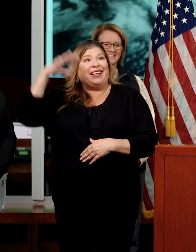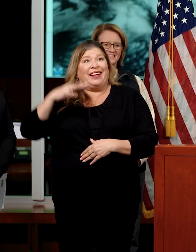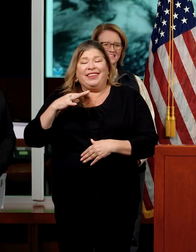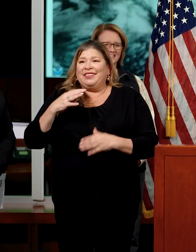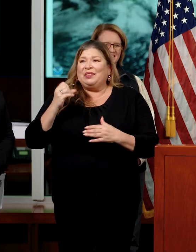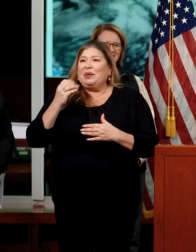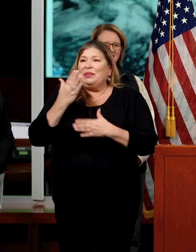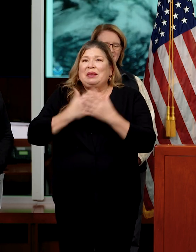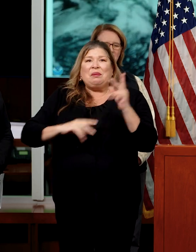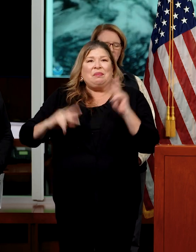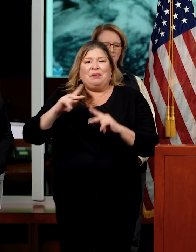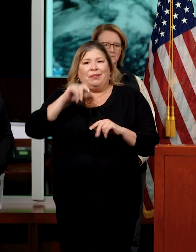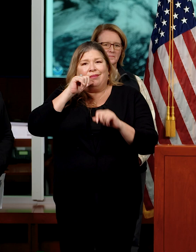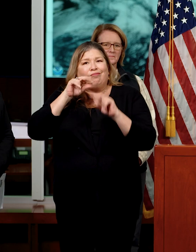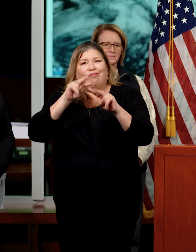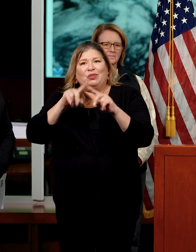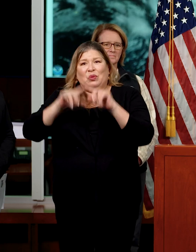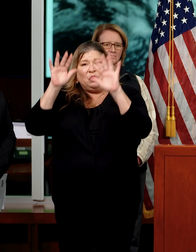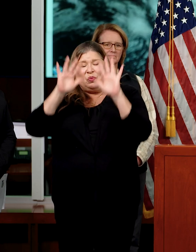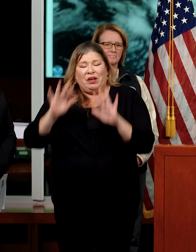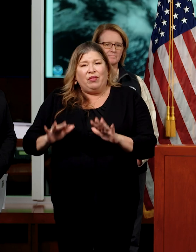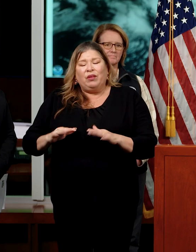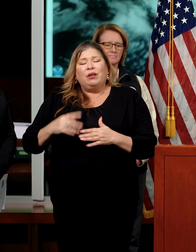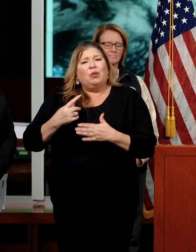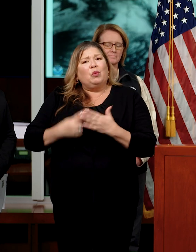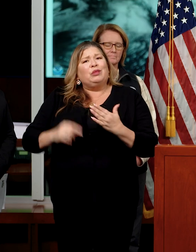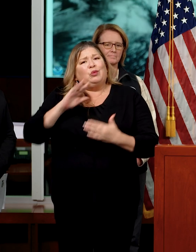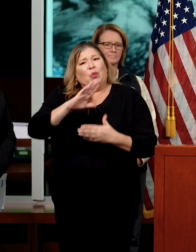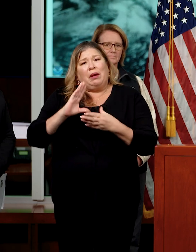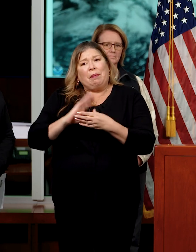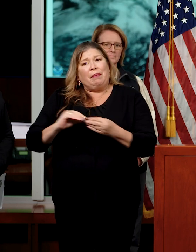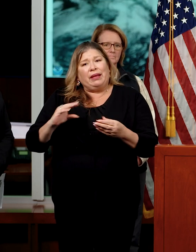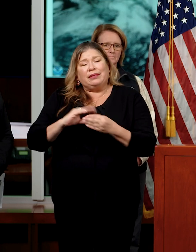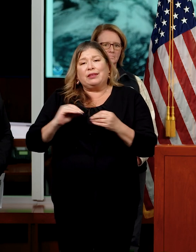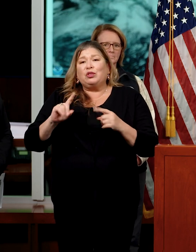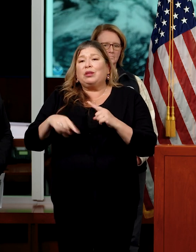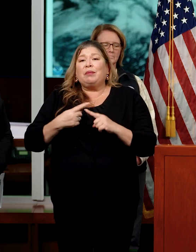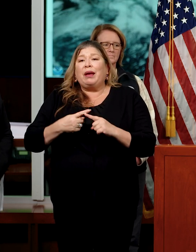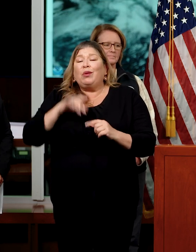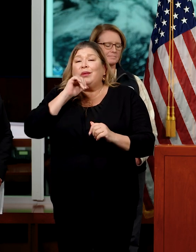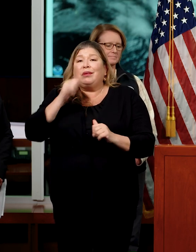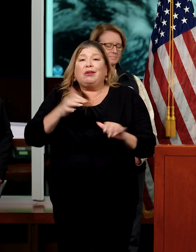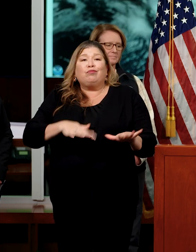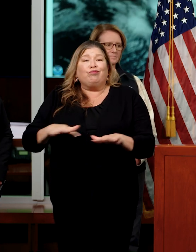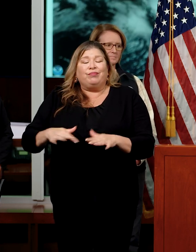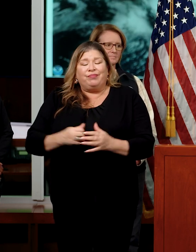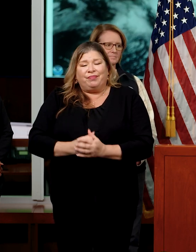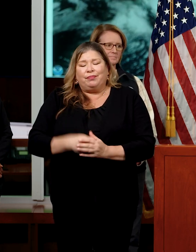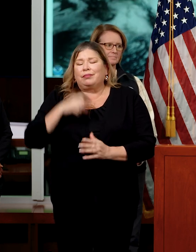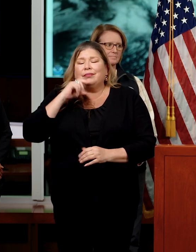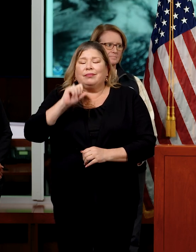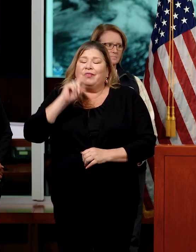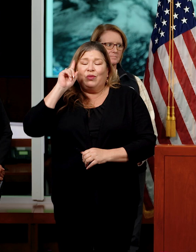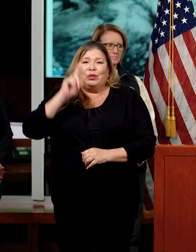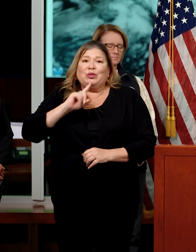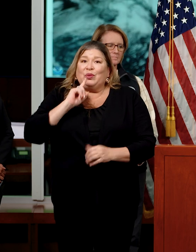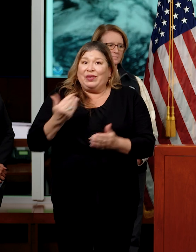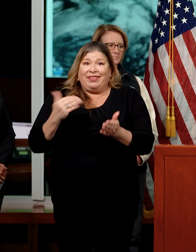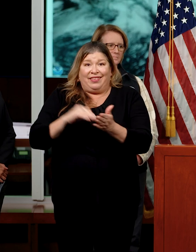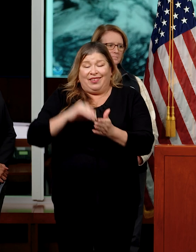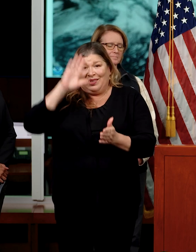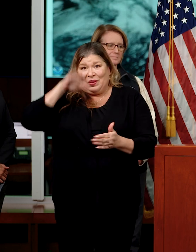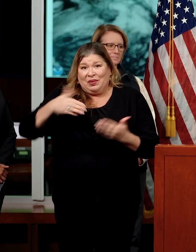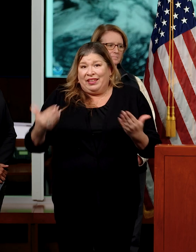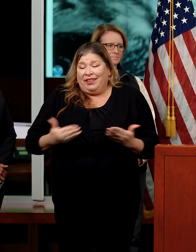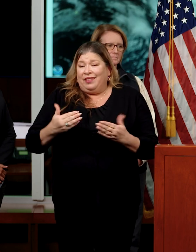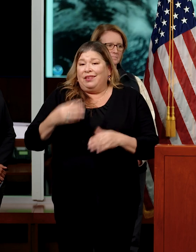paying attention to the forecast and whatnot, just your message on not getting complacent. Absolutely. You know, again, we've been in